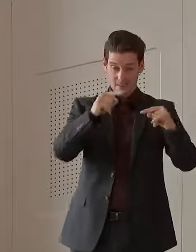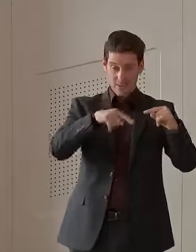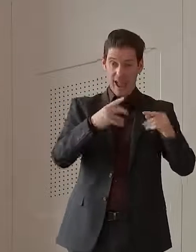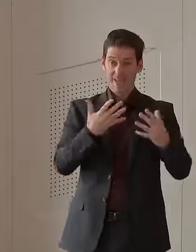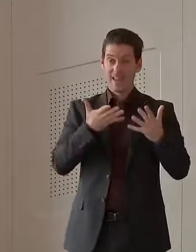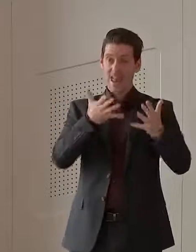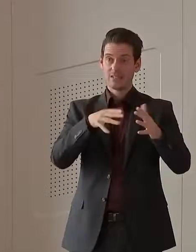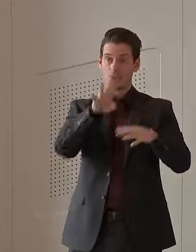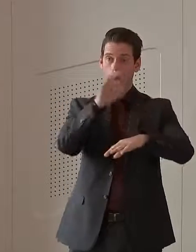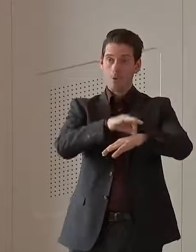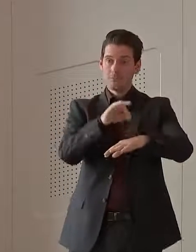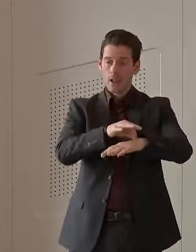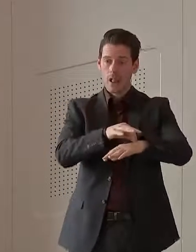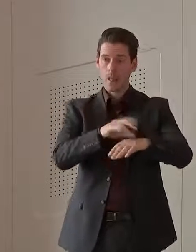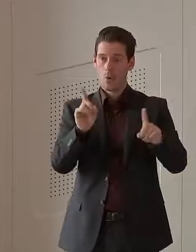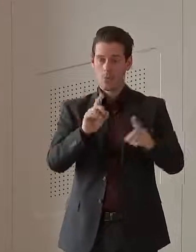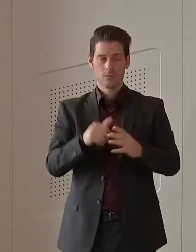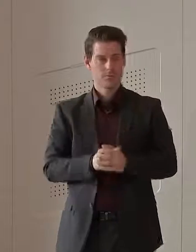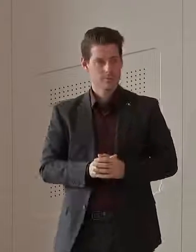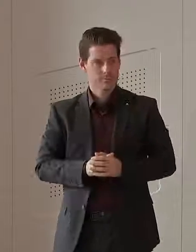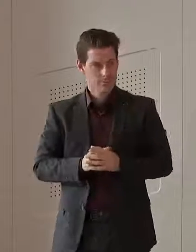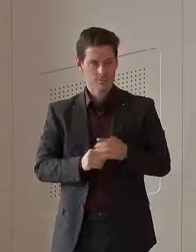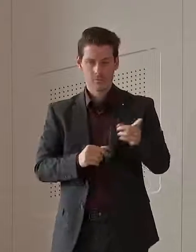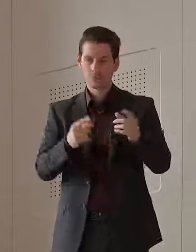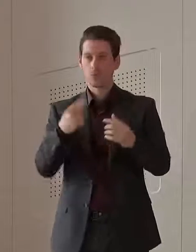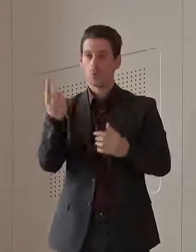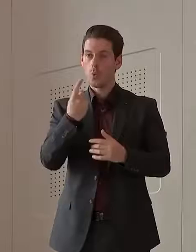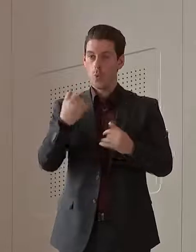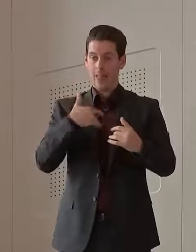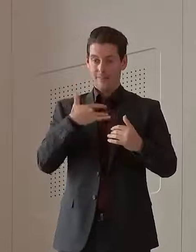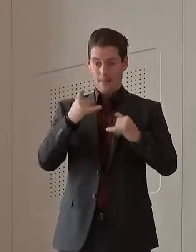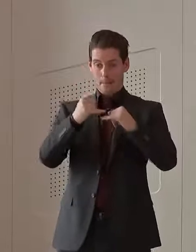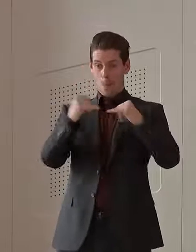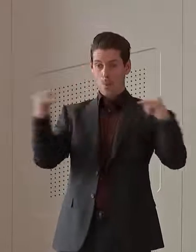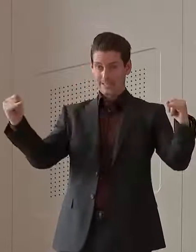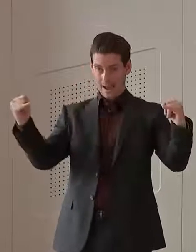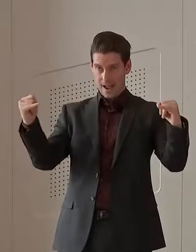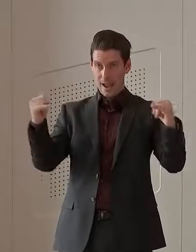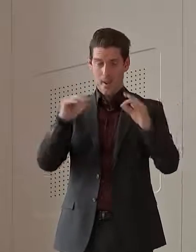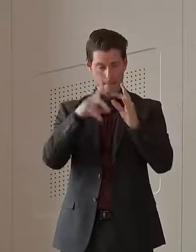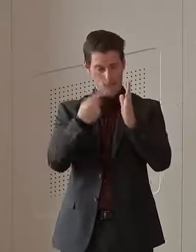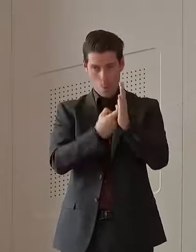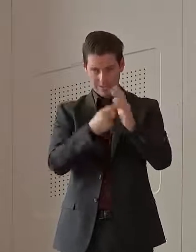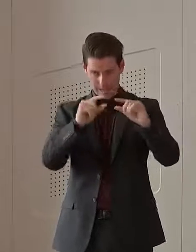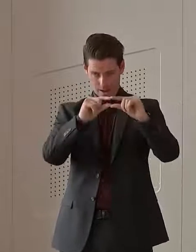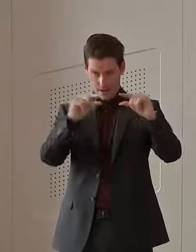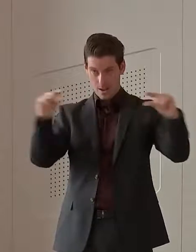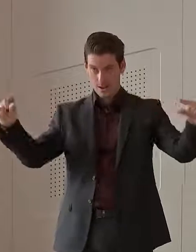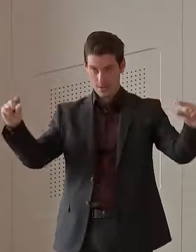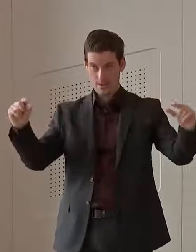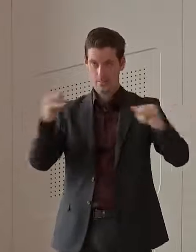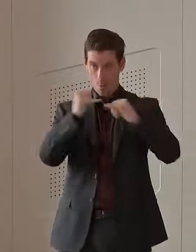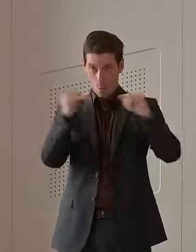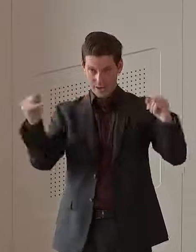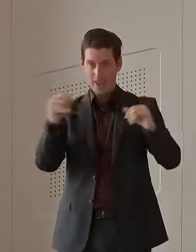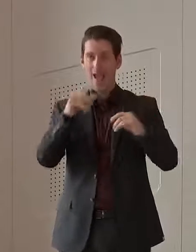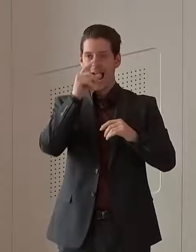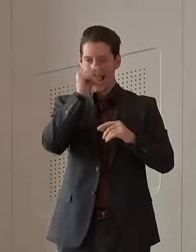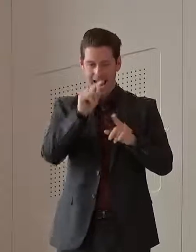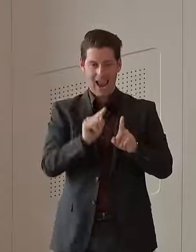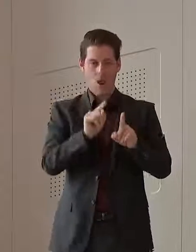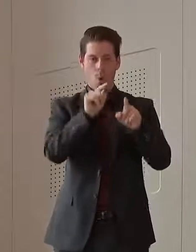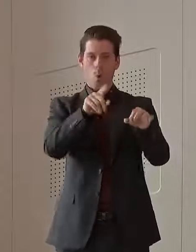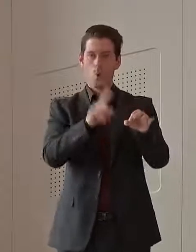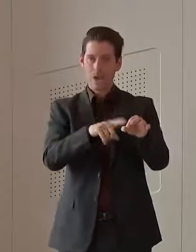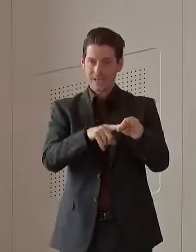is it our people being involved? No, no. Anyone in the border zone, but only the border zone, it's quite a big border zone, can cross into